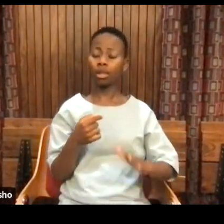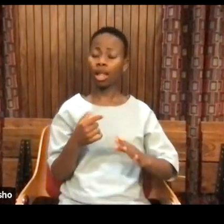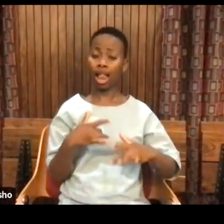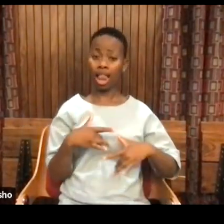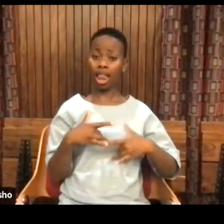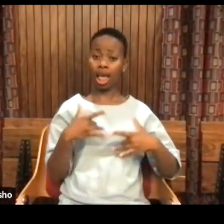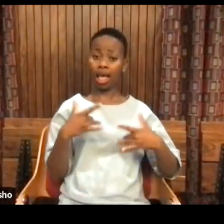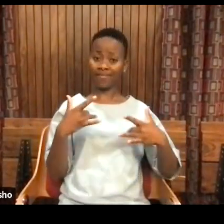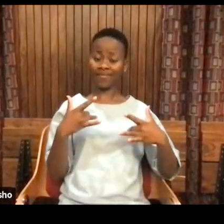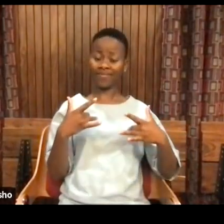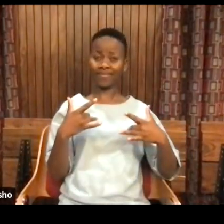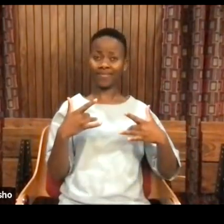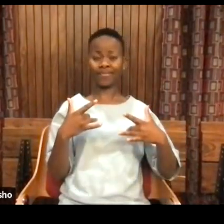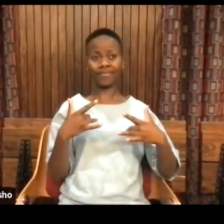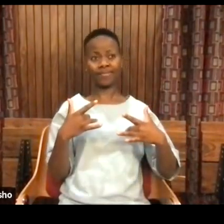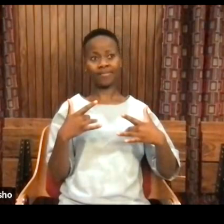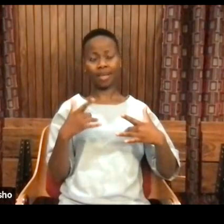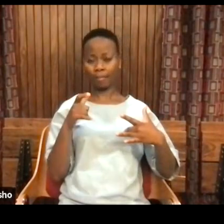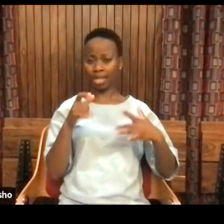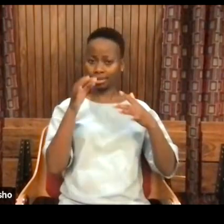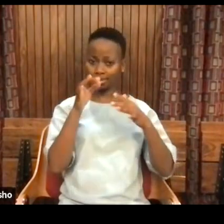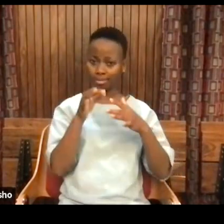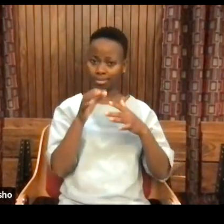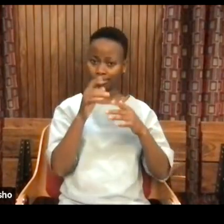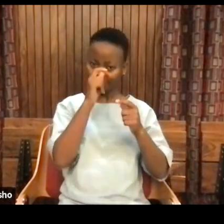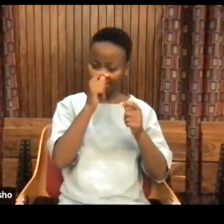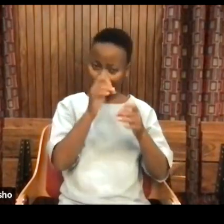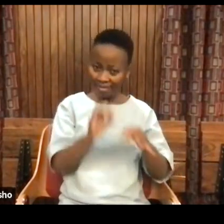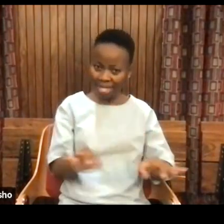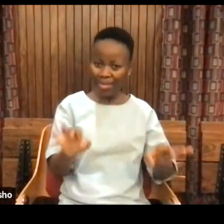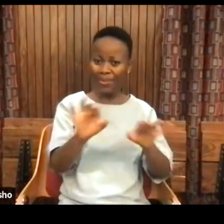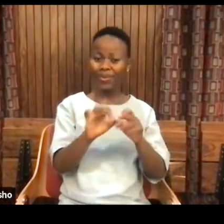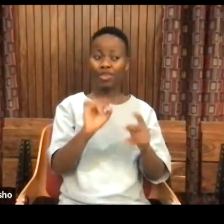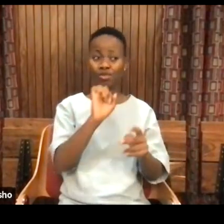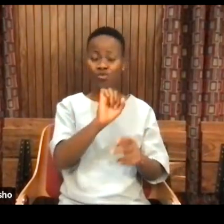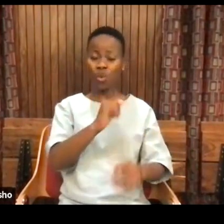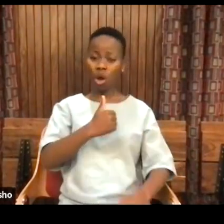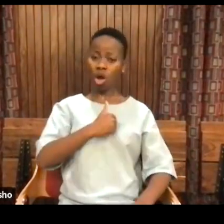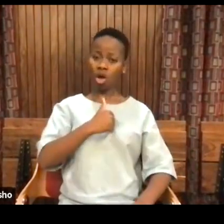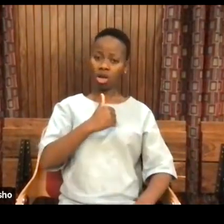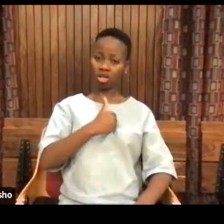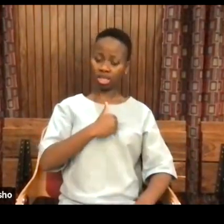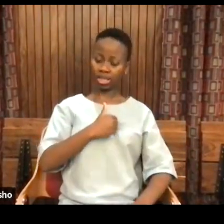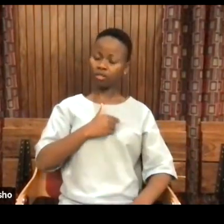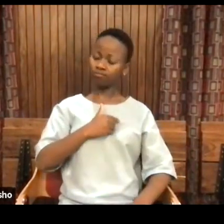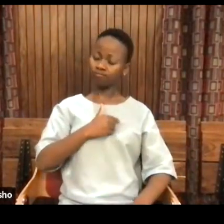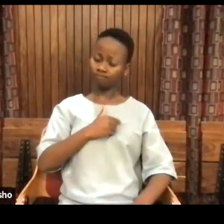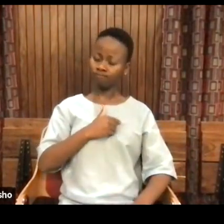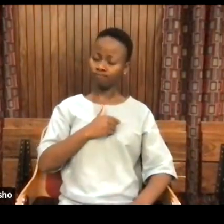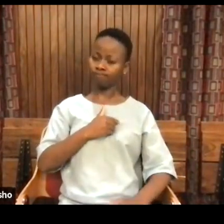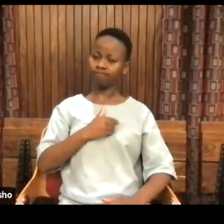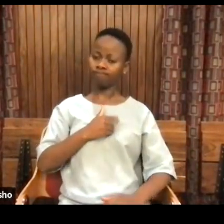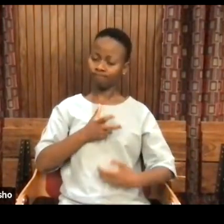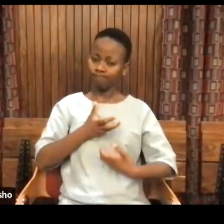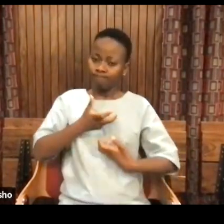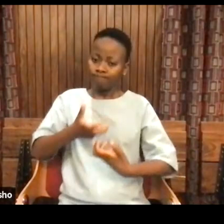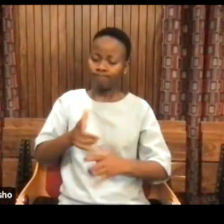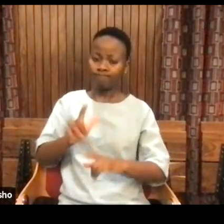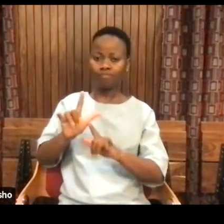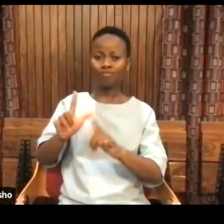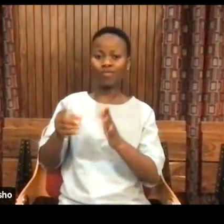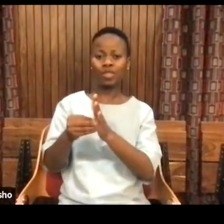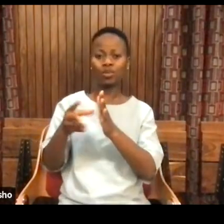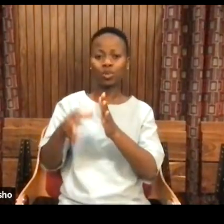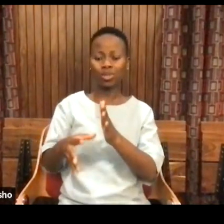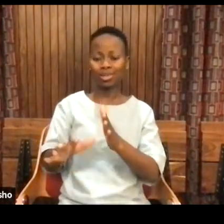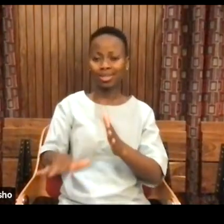You talked about your heart going out to students. You talked about building a different